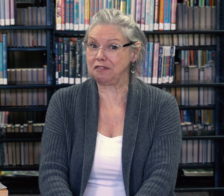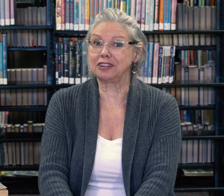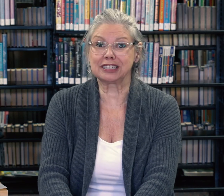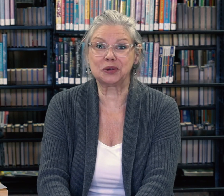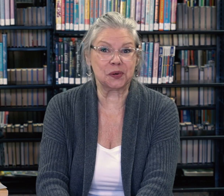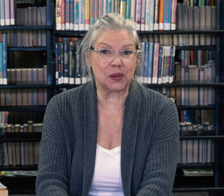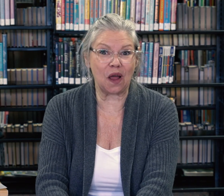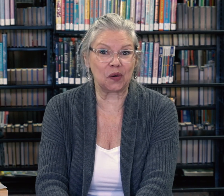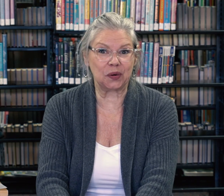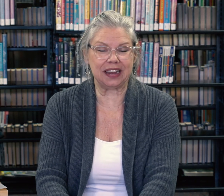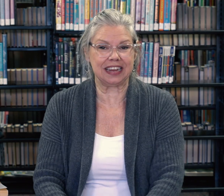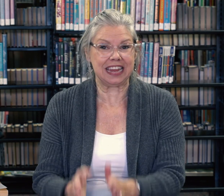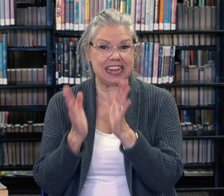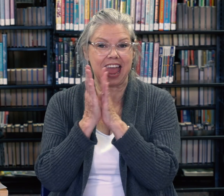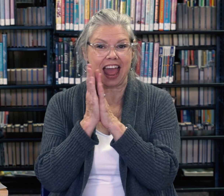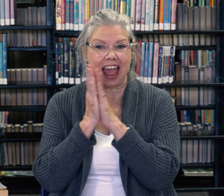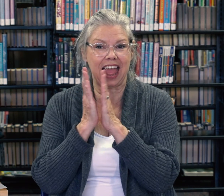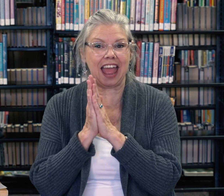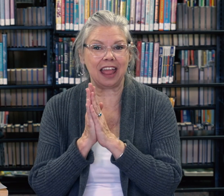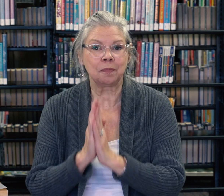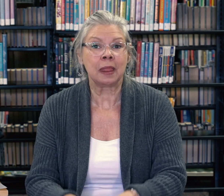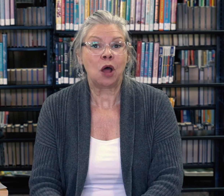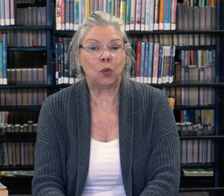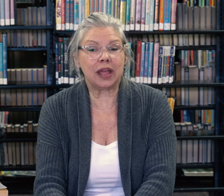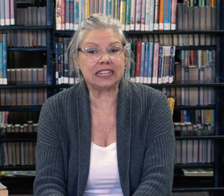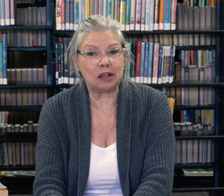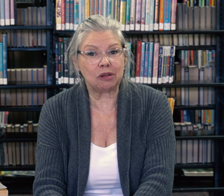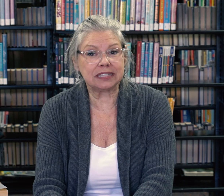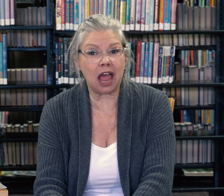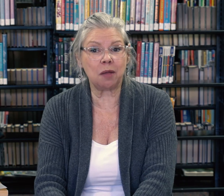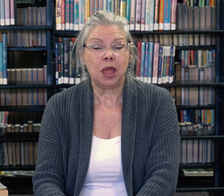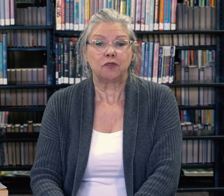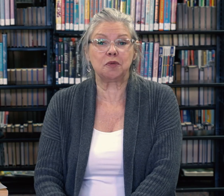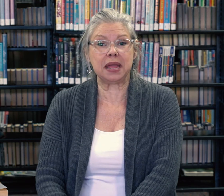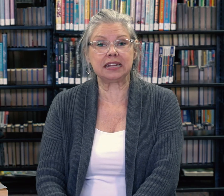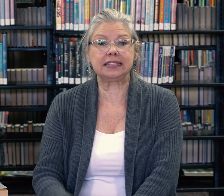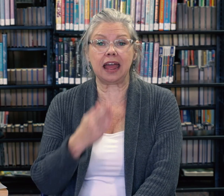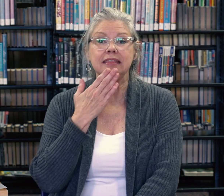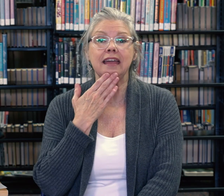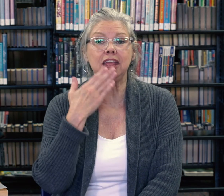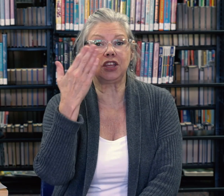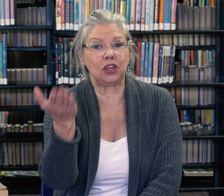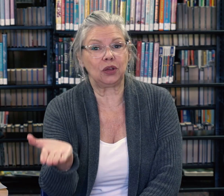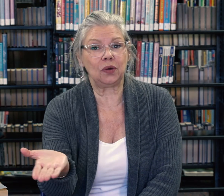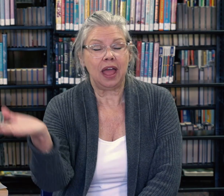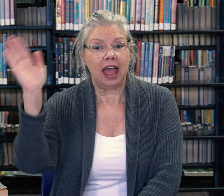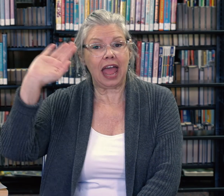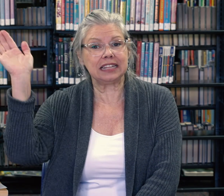for school aren't we yay well it's almost time for me to say thank you and